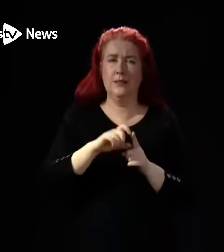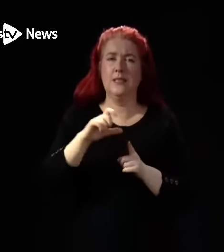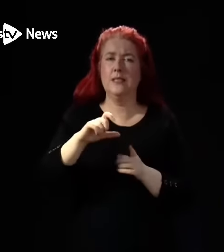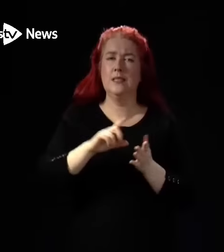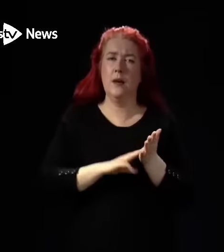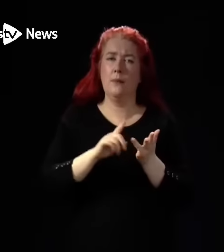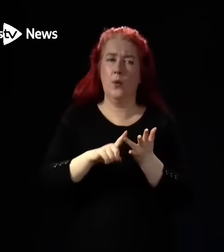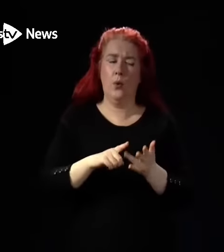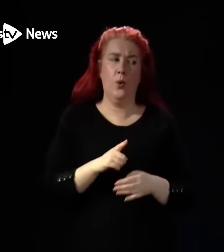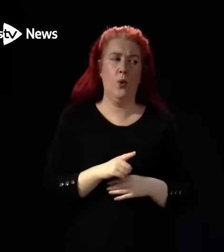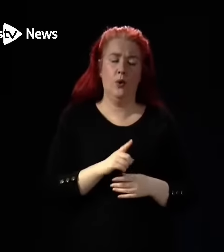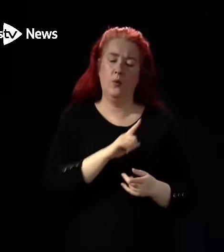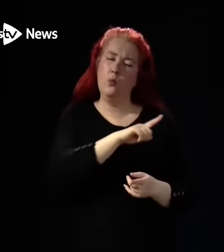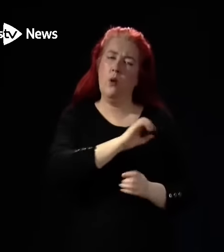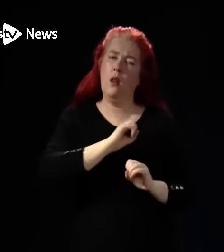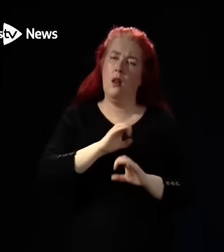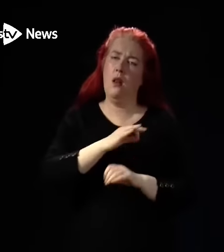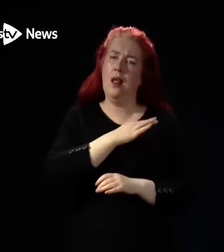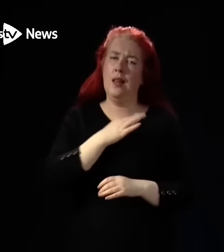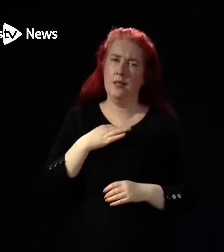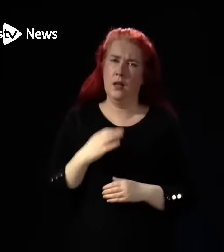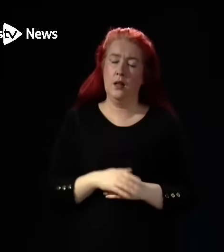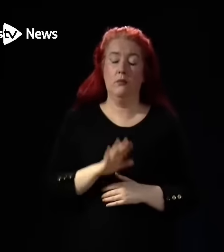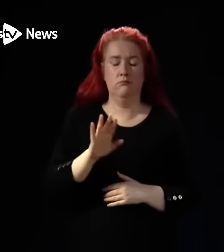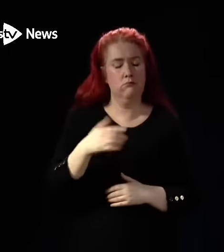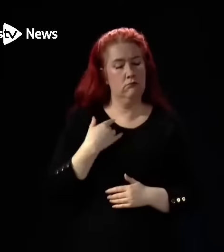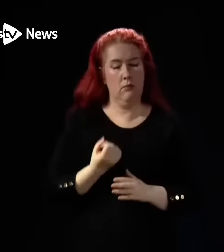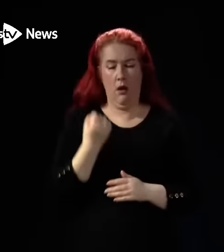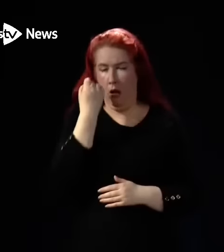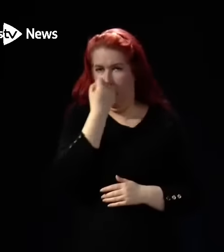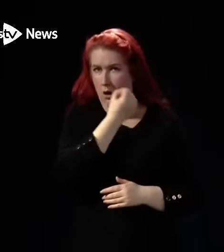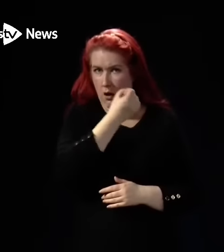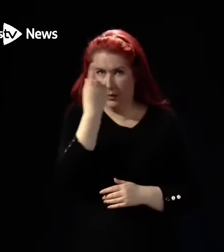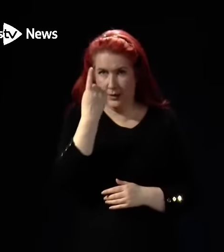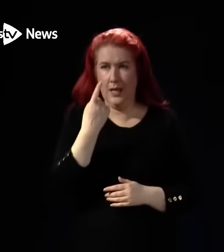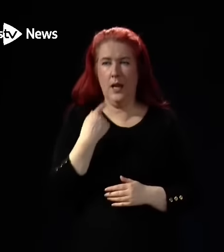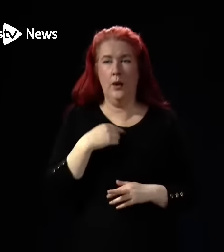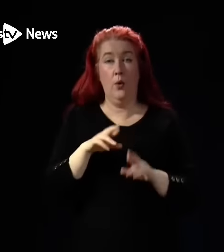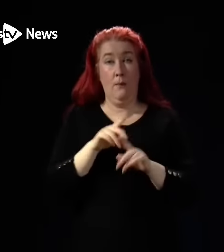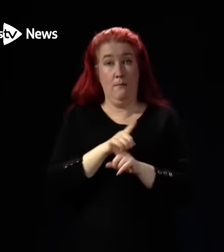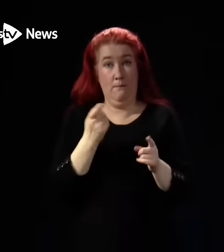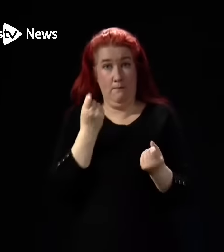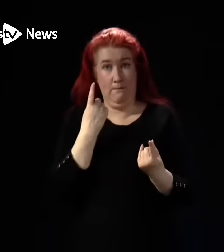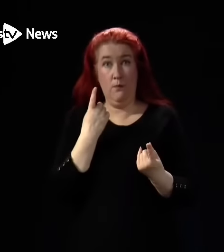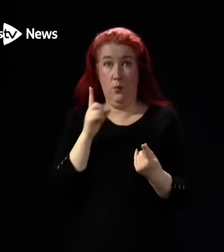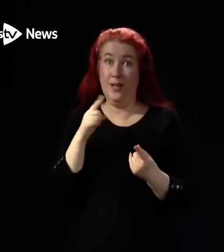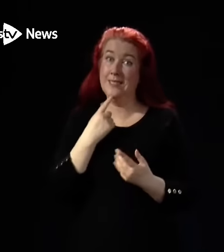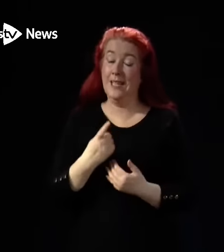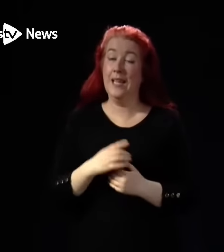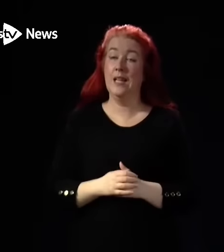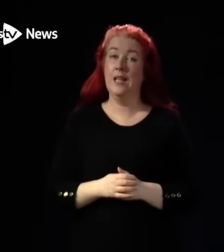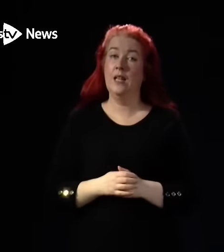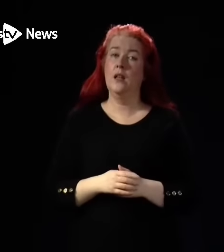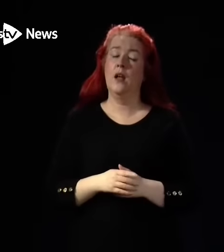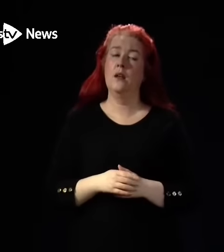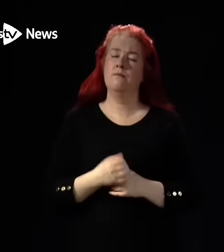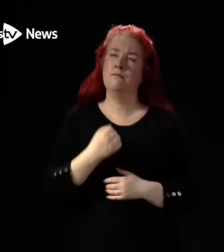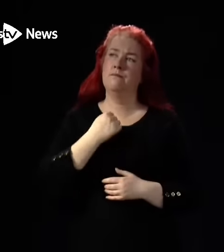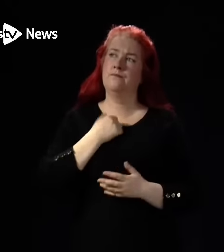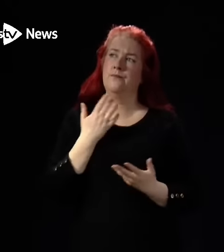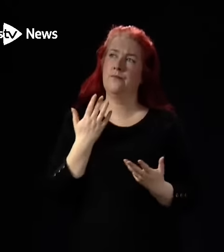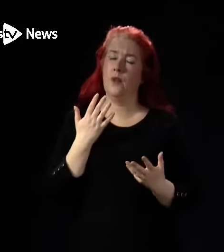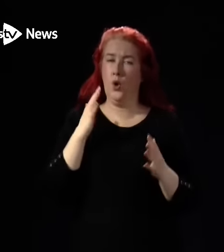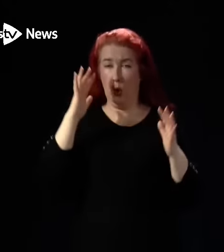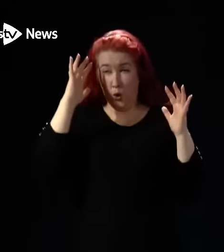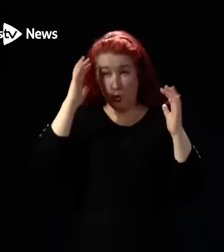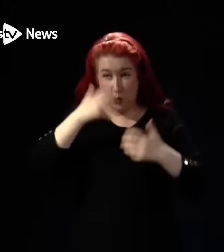Can I say, first of all, I absolutely understand and I hope this has come across from what I say today, the concerns and